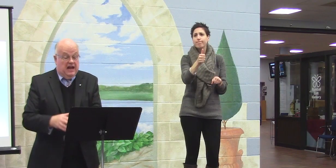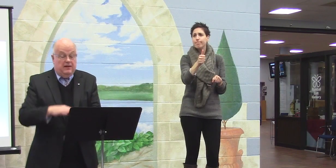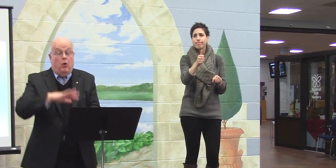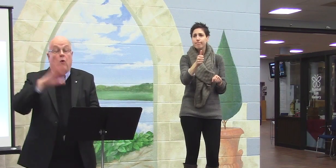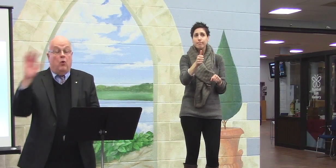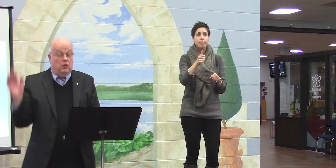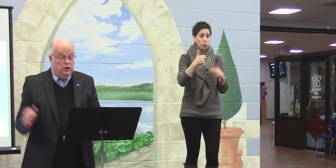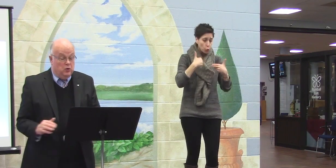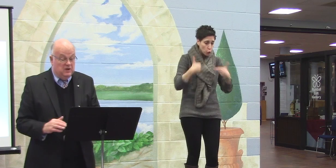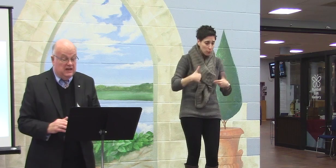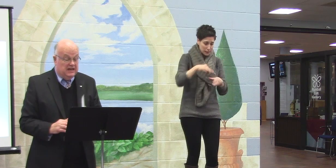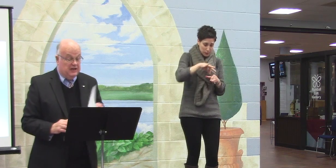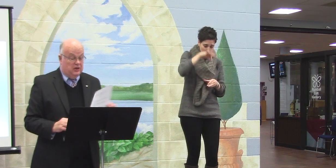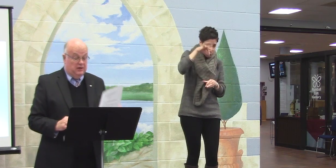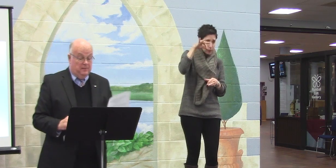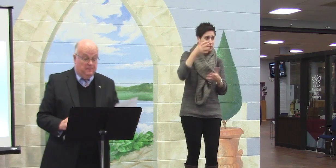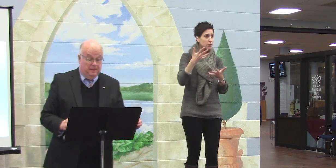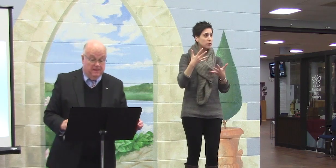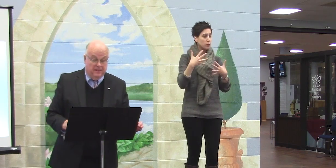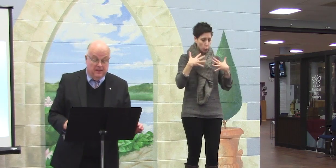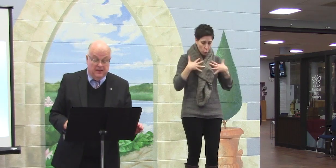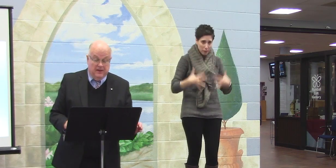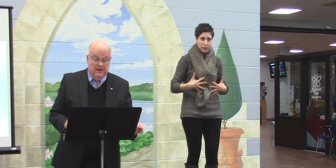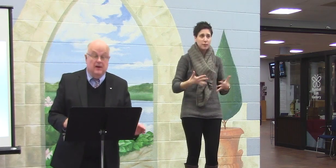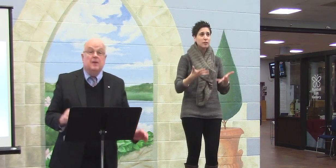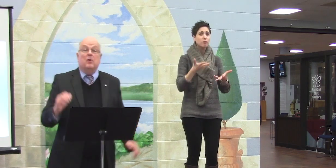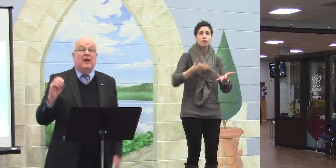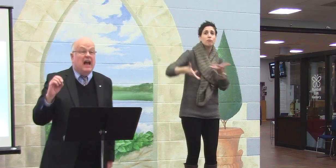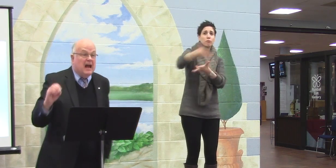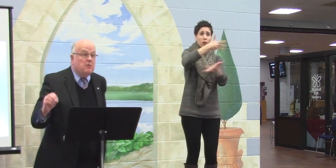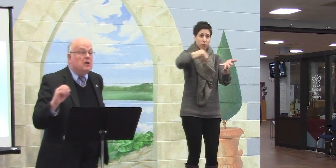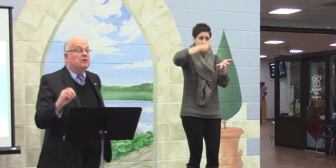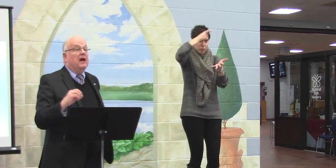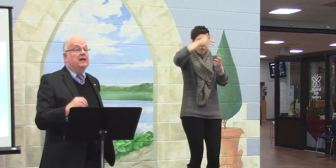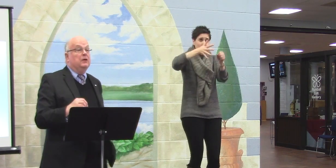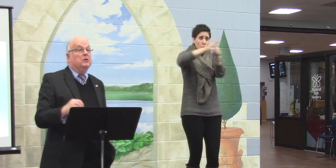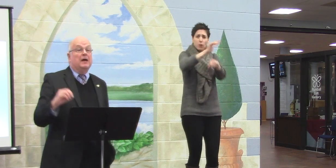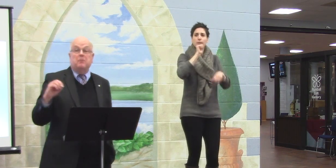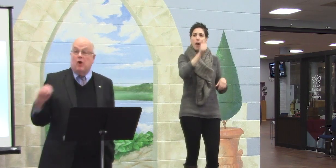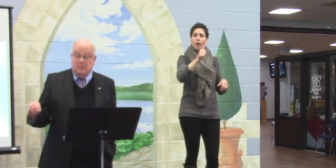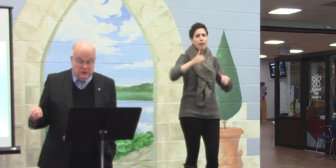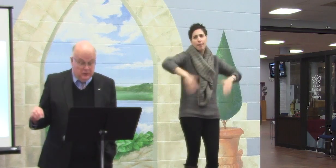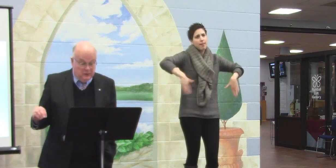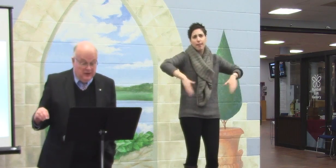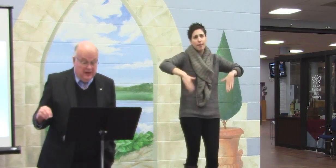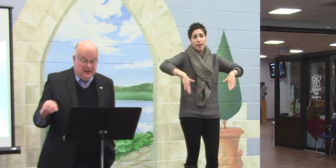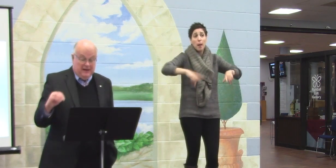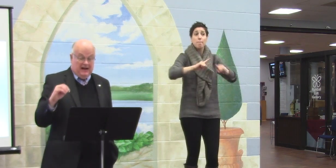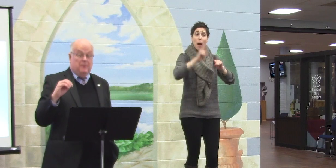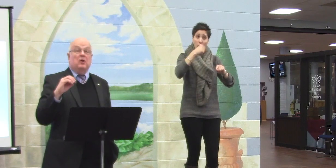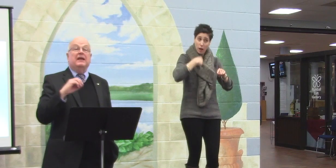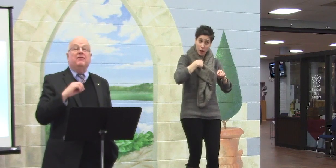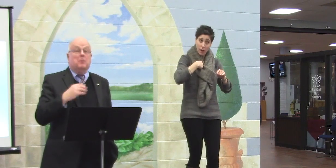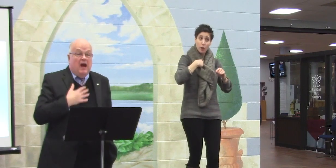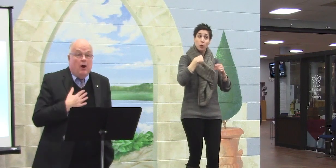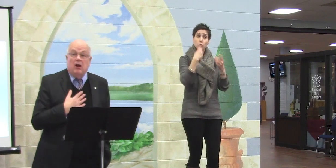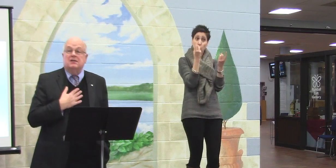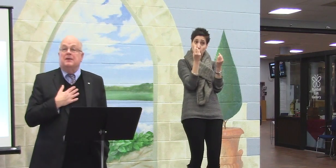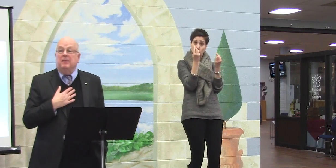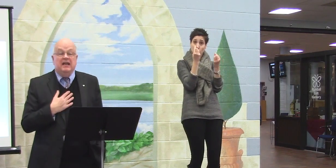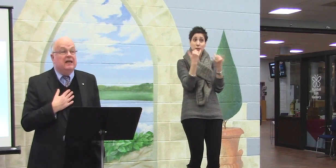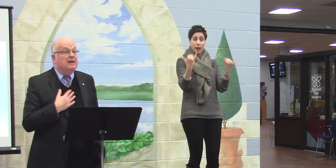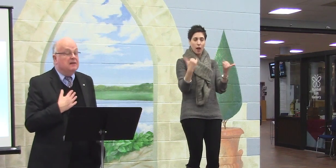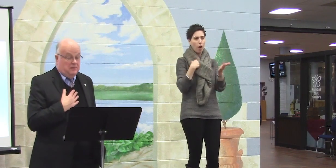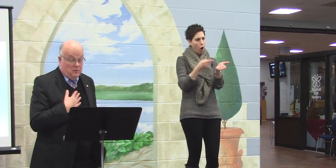We the whole human condition. But what I am going to try to do, and I promise you that I'm going to give you my